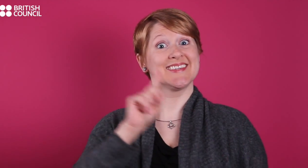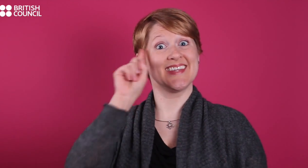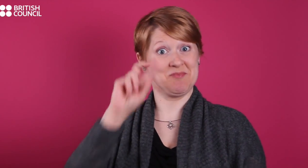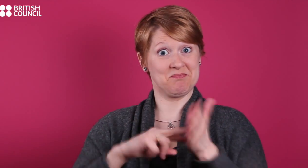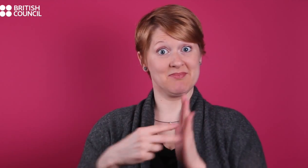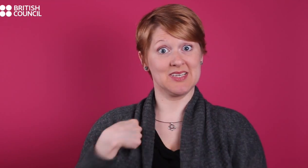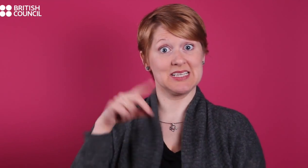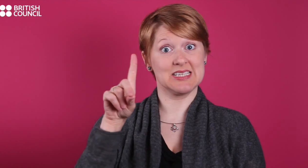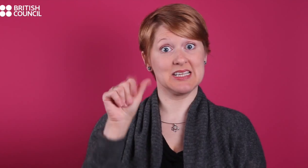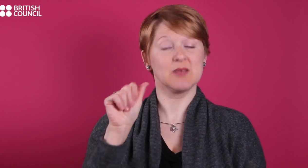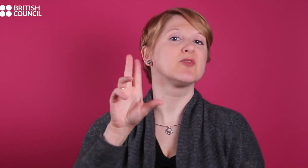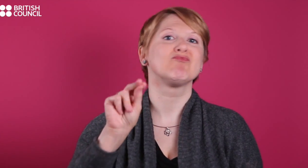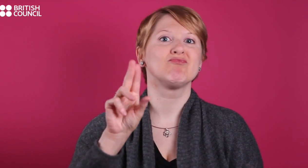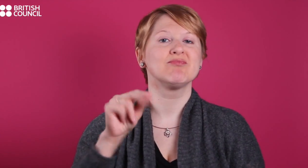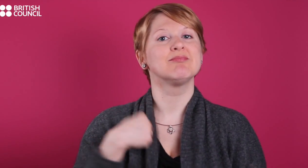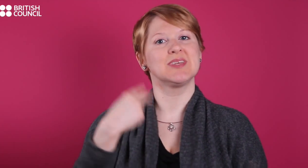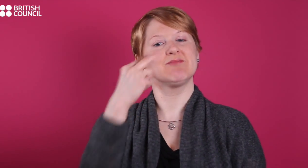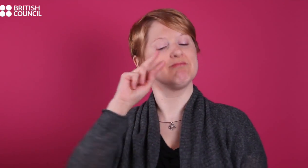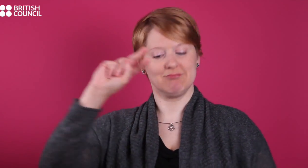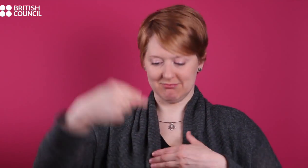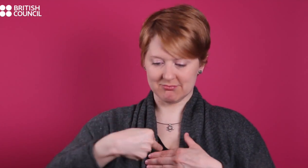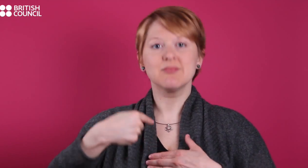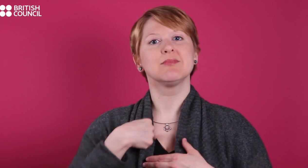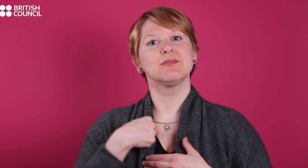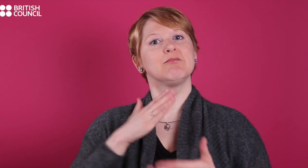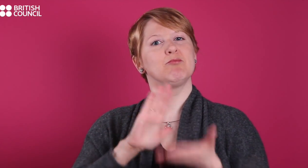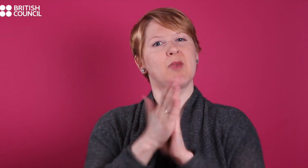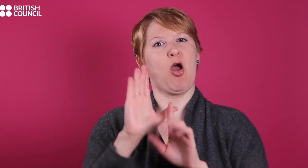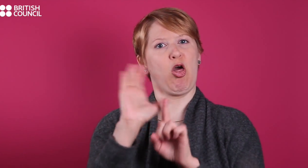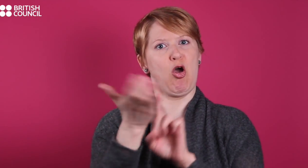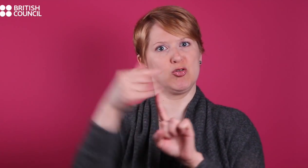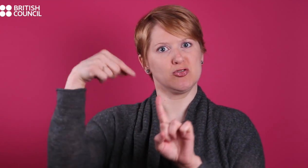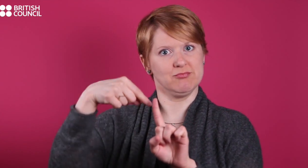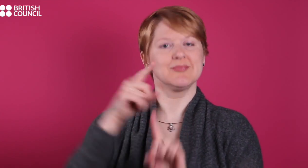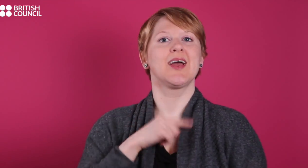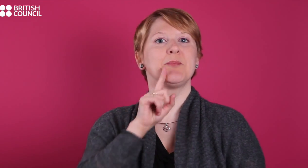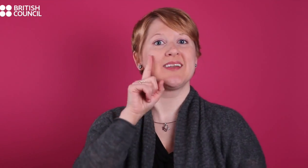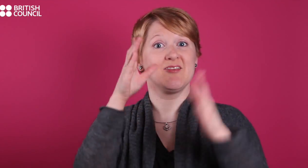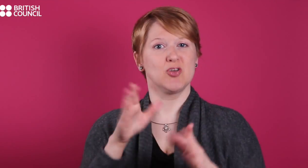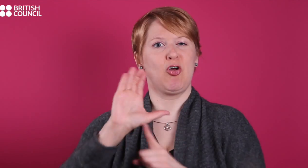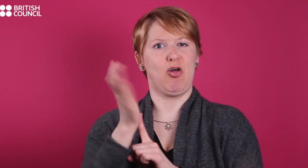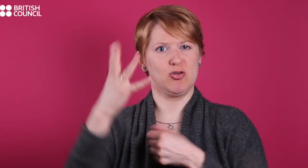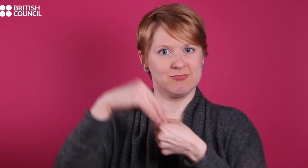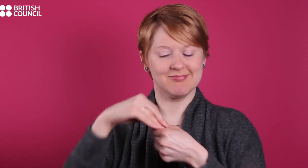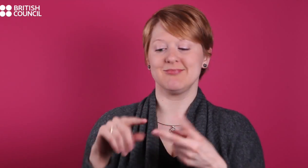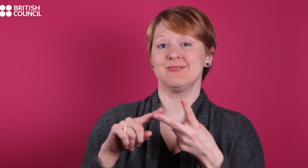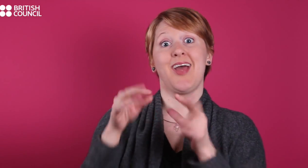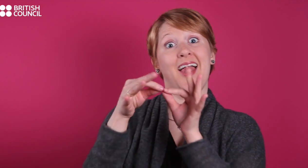I don't consider myself disabled. I see myself as a Deaf person being part of a culture which includes language, history, culture